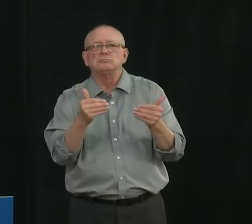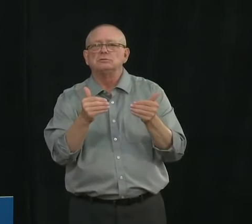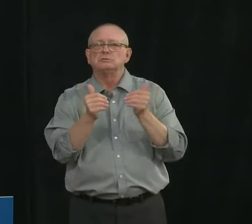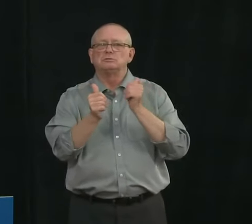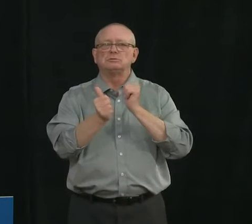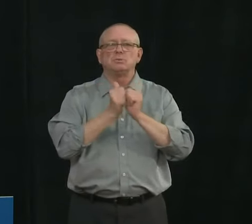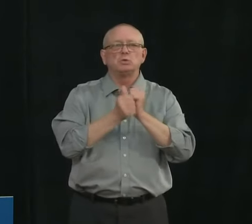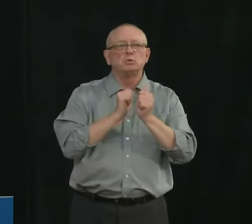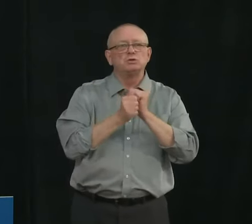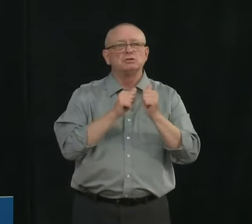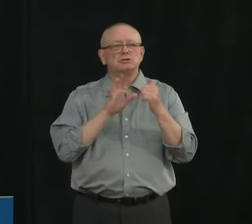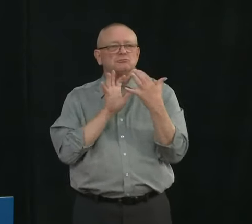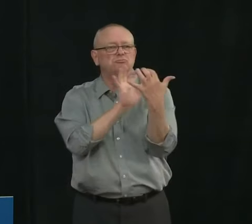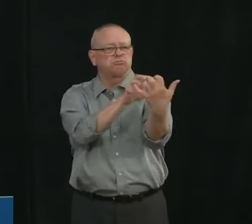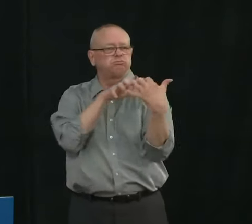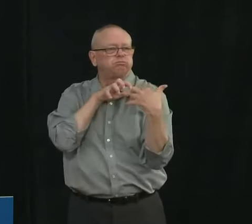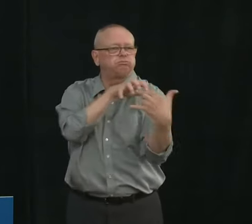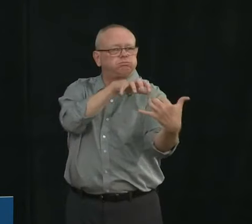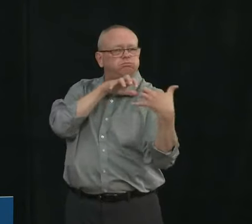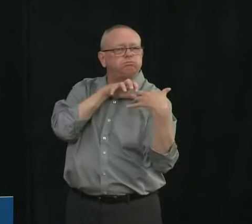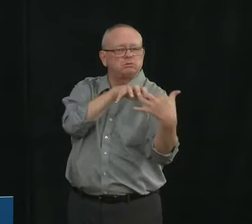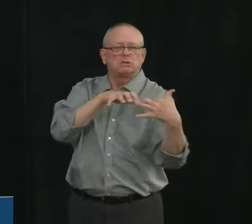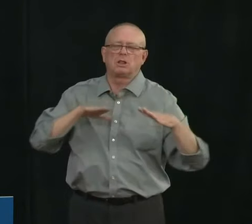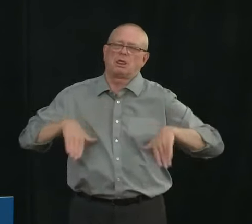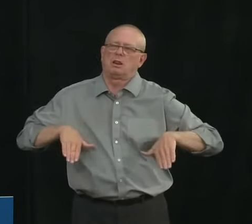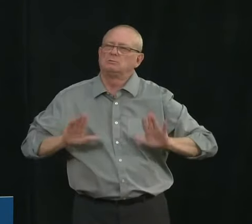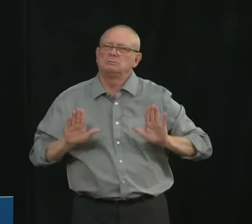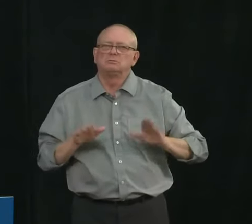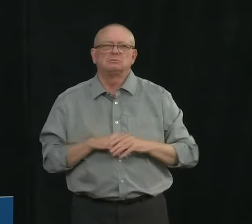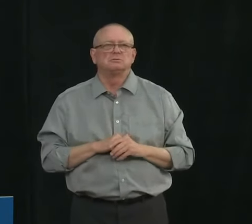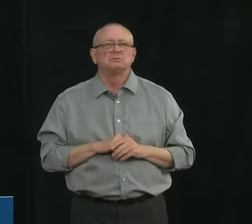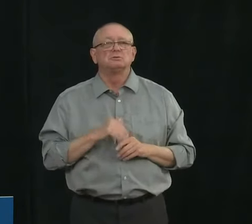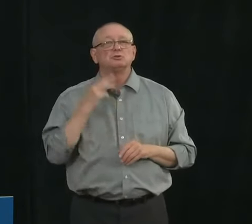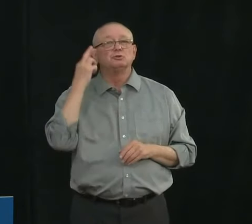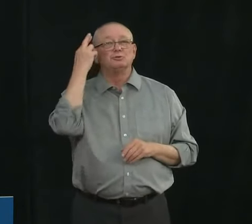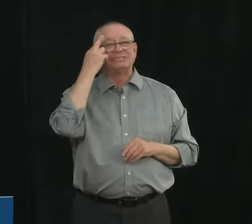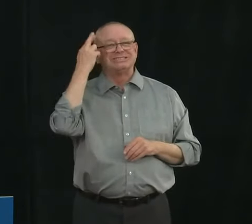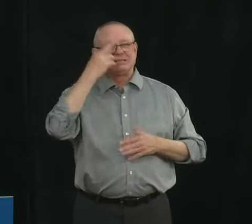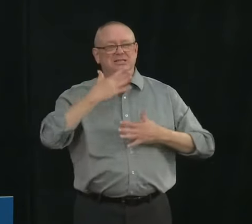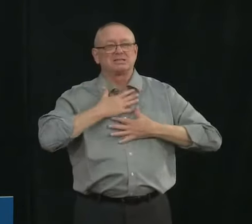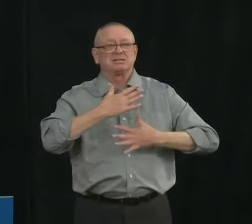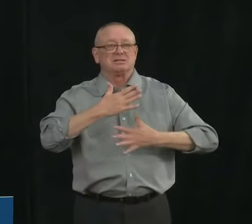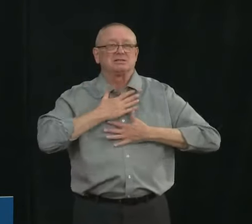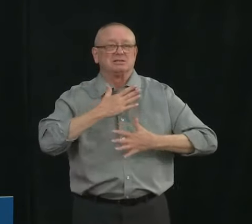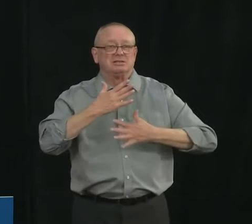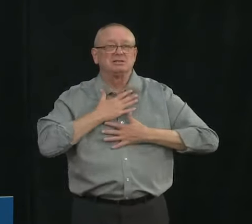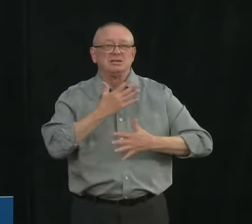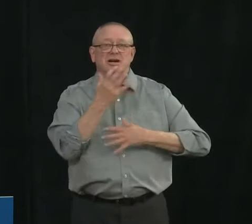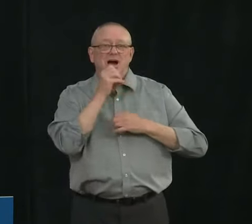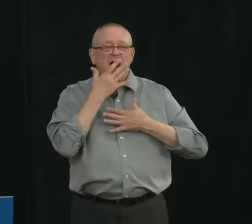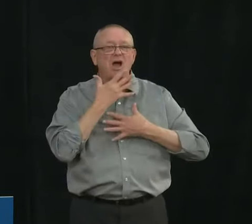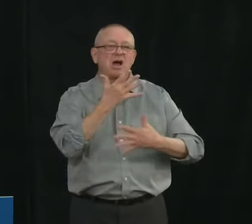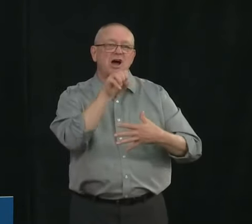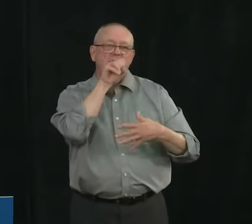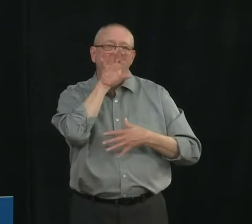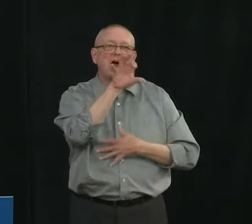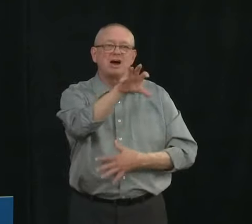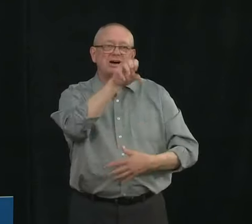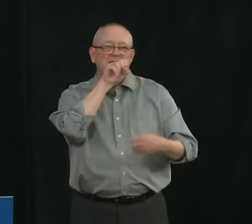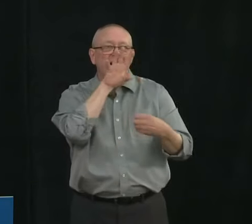at this time again because physical exertion does increase that risk of when people are breathing heavily and we've seen